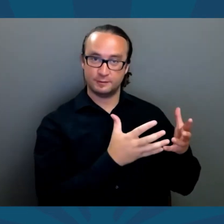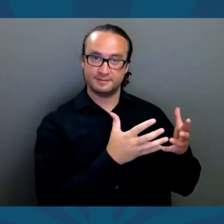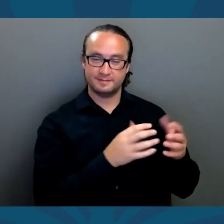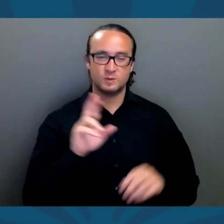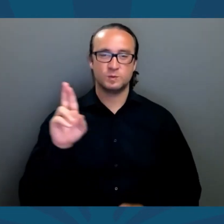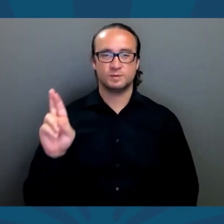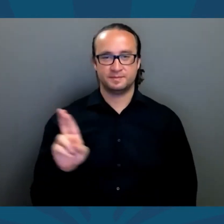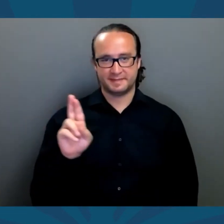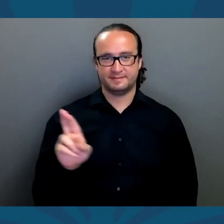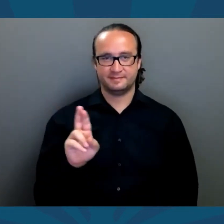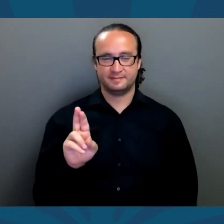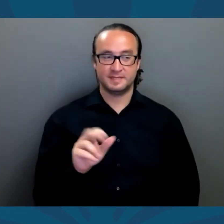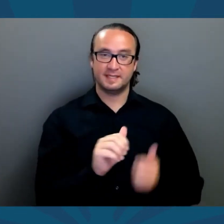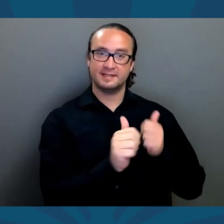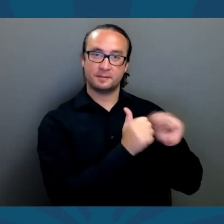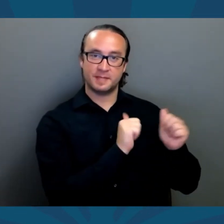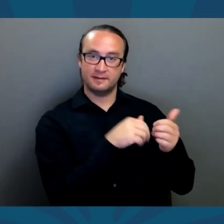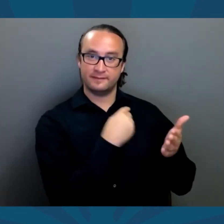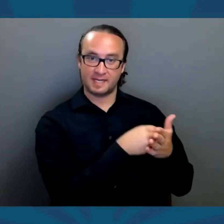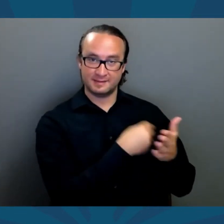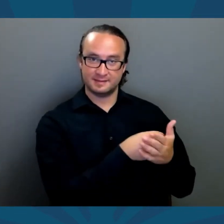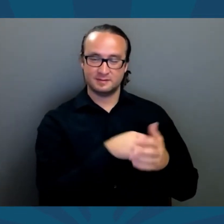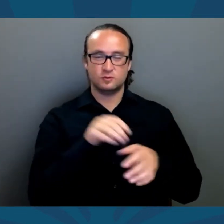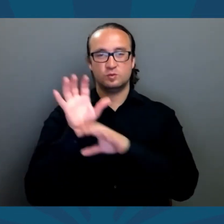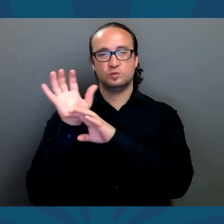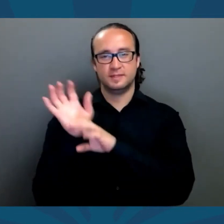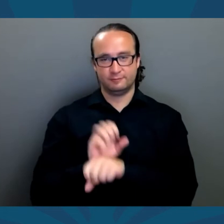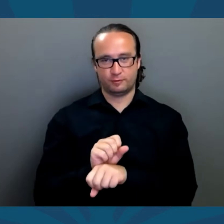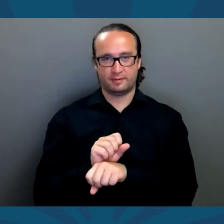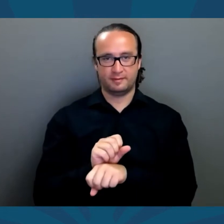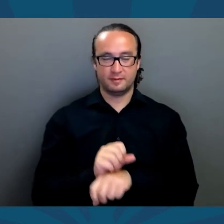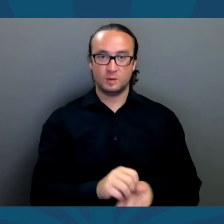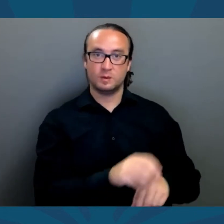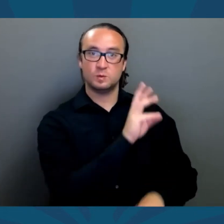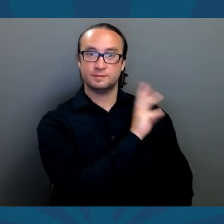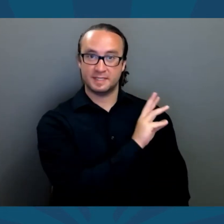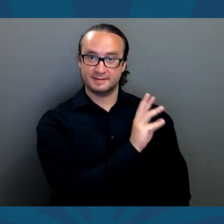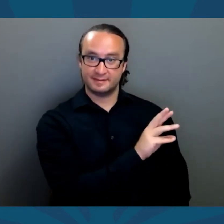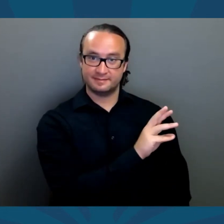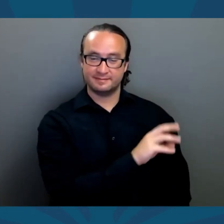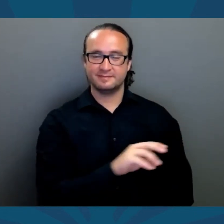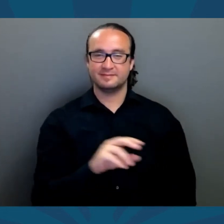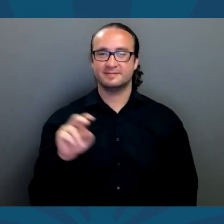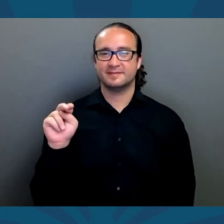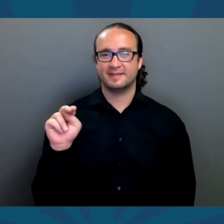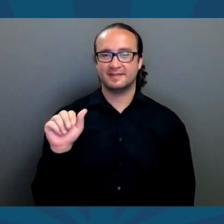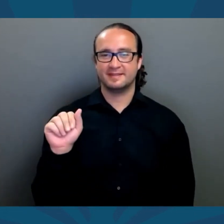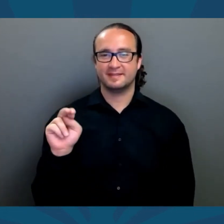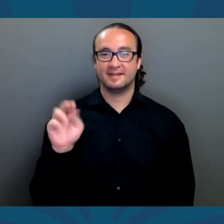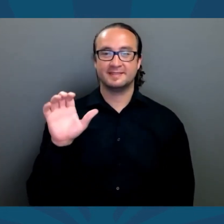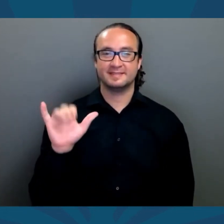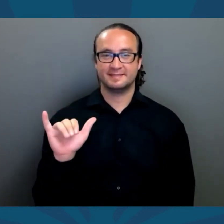Party, Republican, Campaign Funding, traditional. Website,